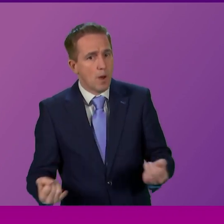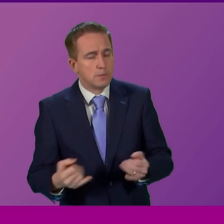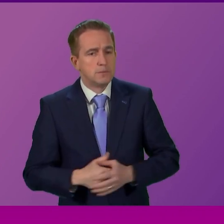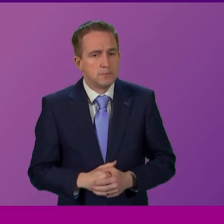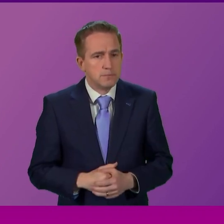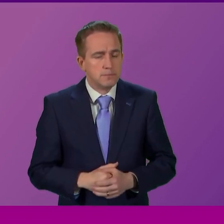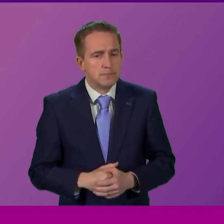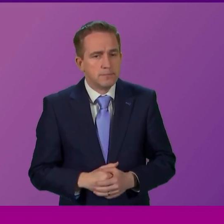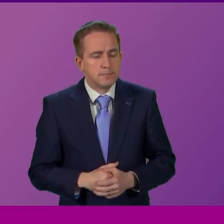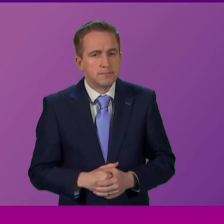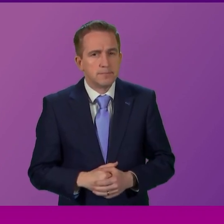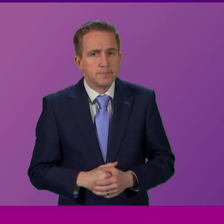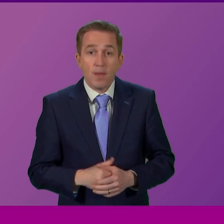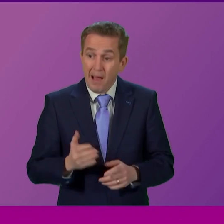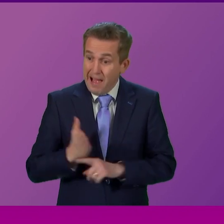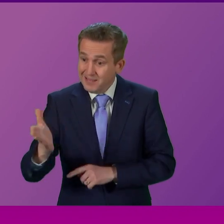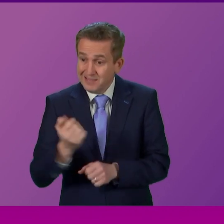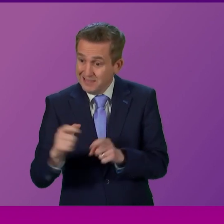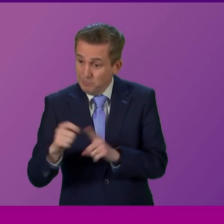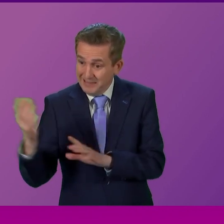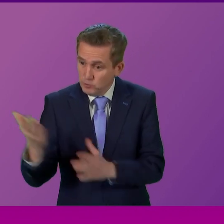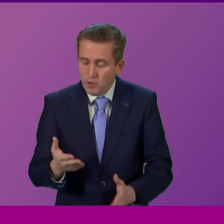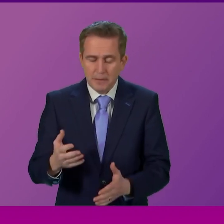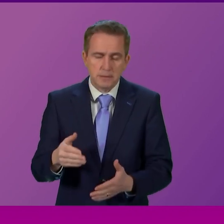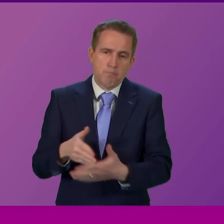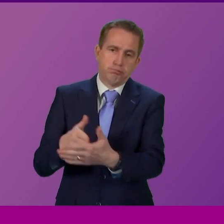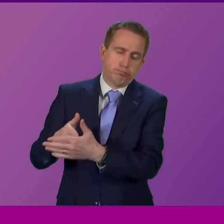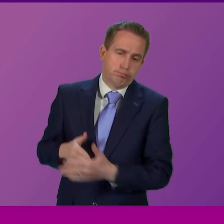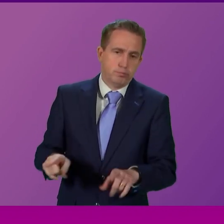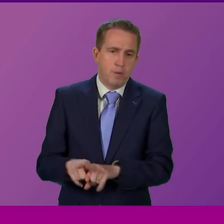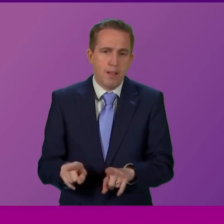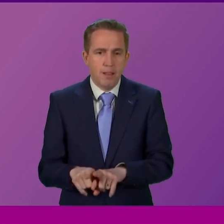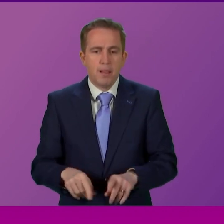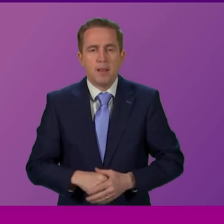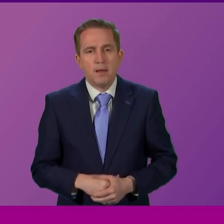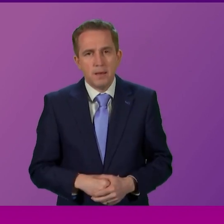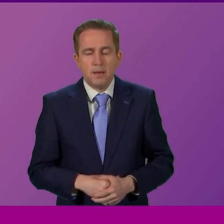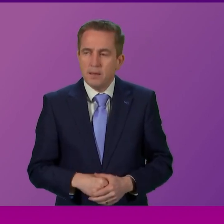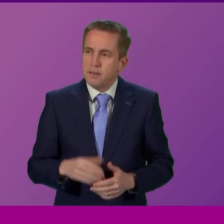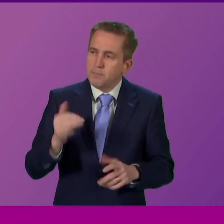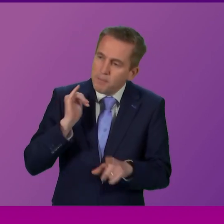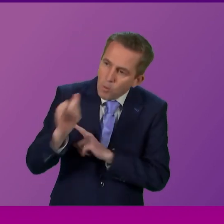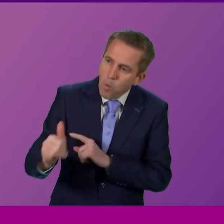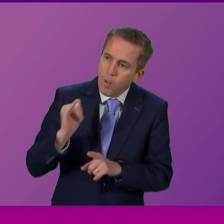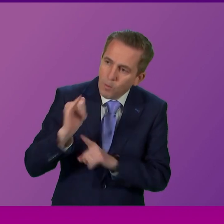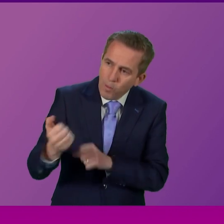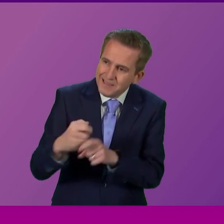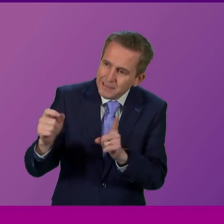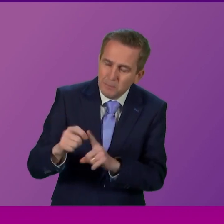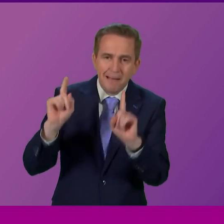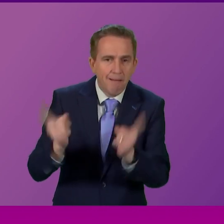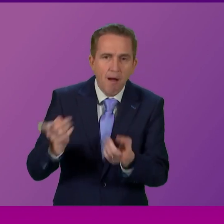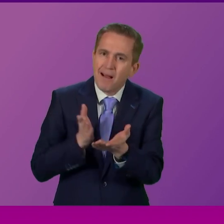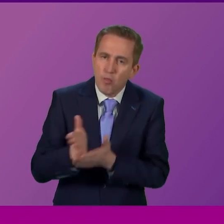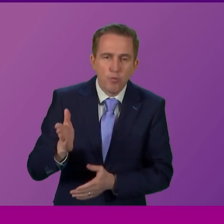problems trying to access GP services for exactly the same reason making call after call day after day trying to get an